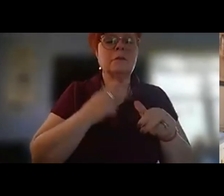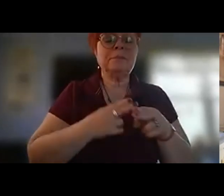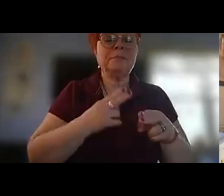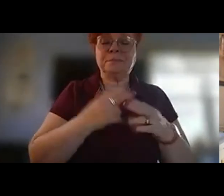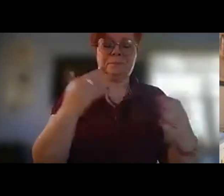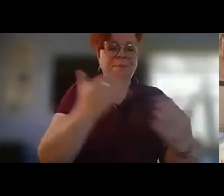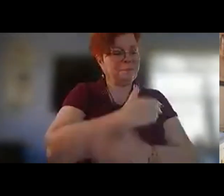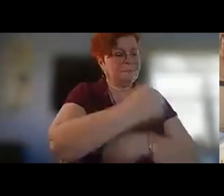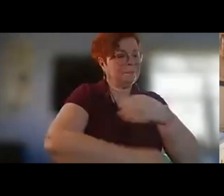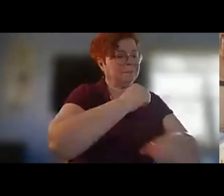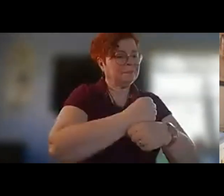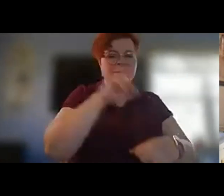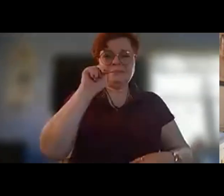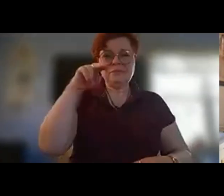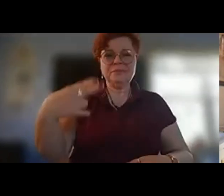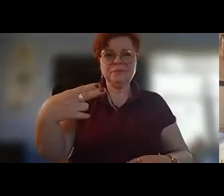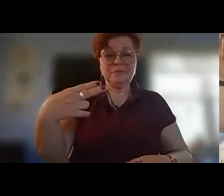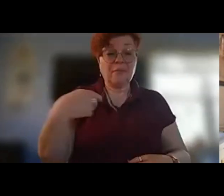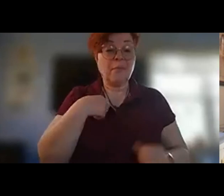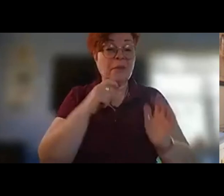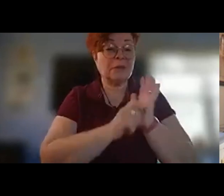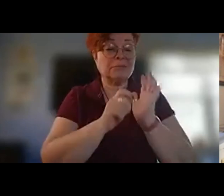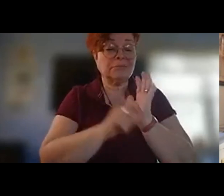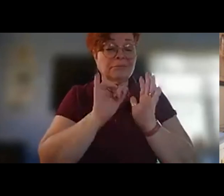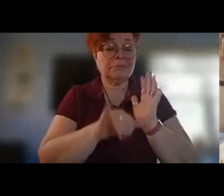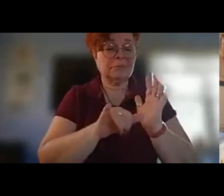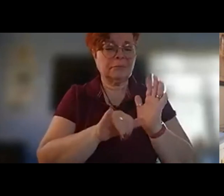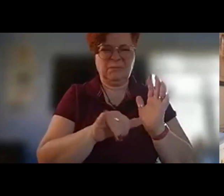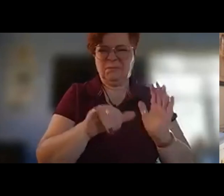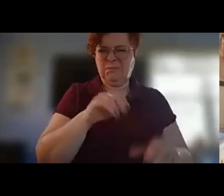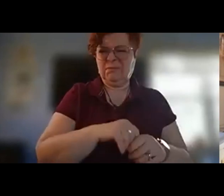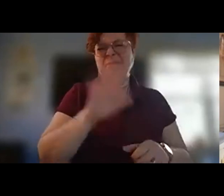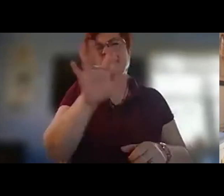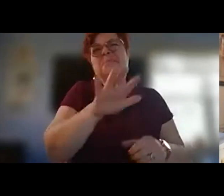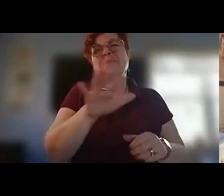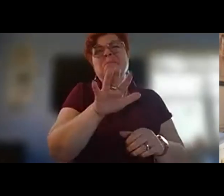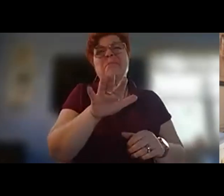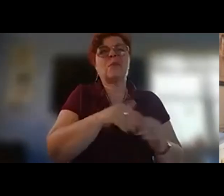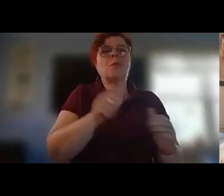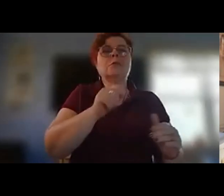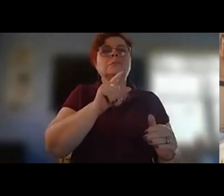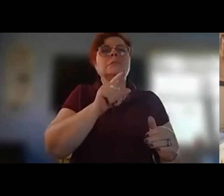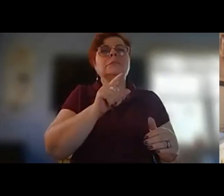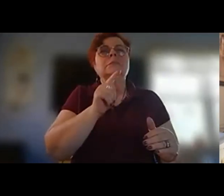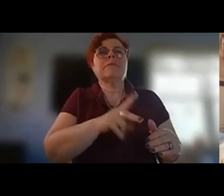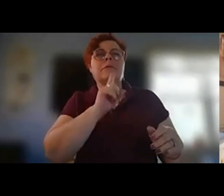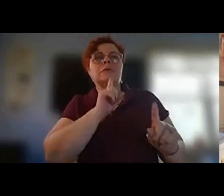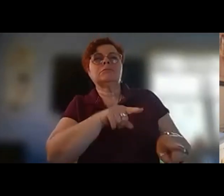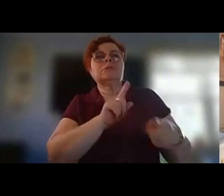hampshire and i wrote this poem and so this is in in kind of semi-response to deborah's poem um that